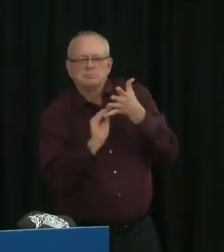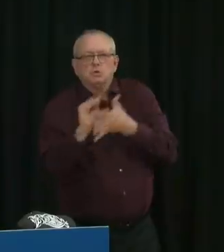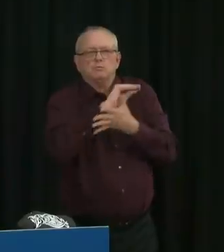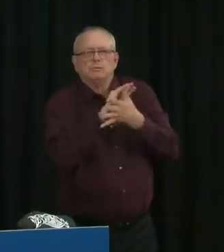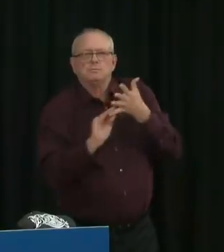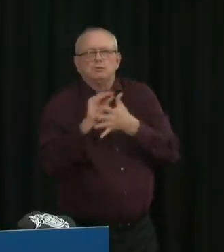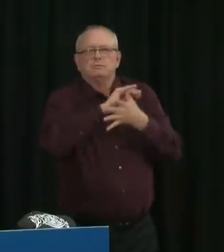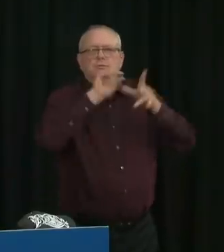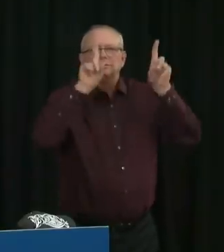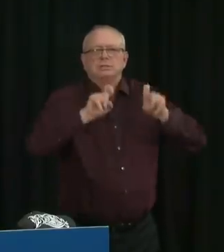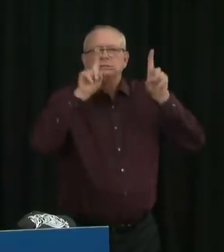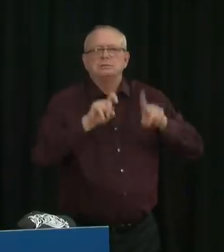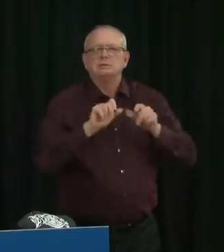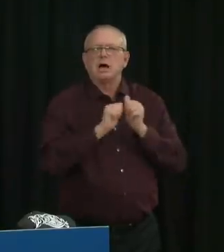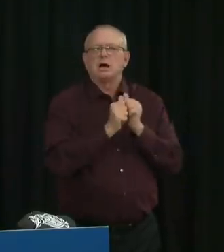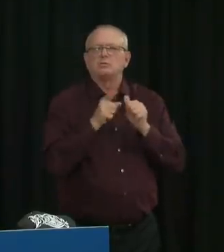the list.